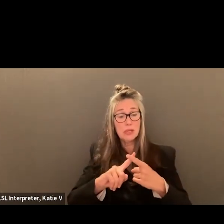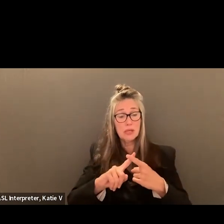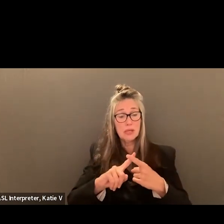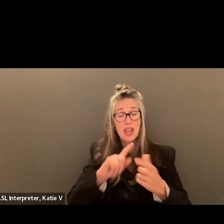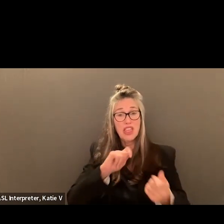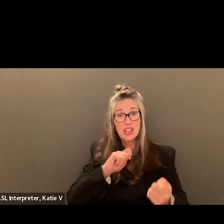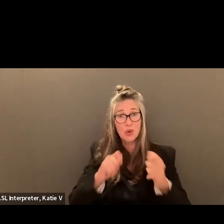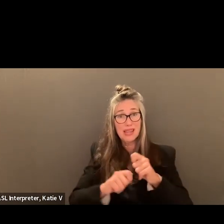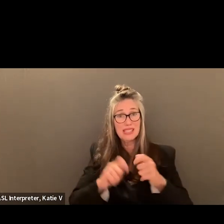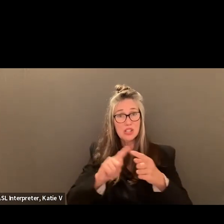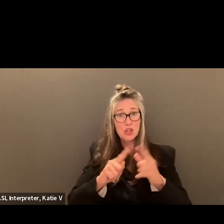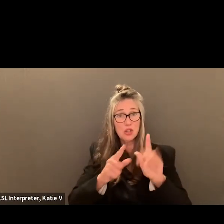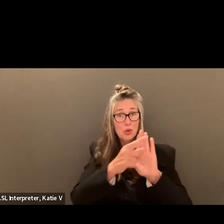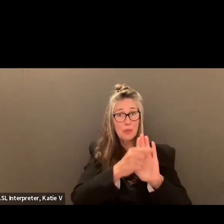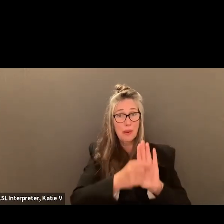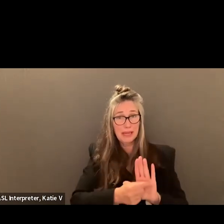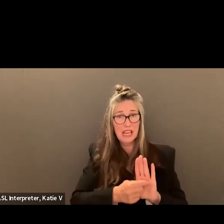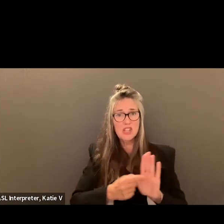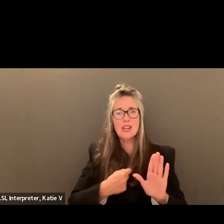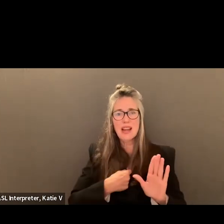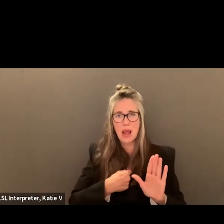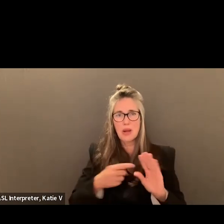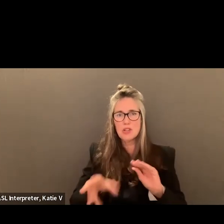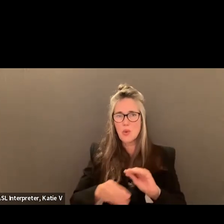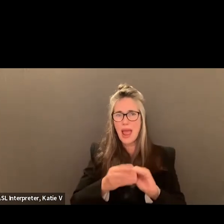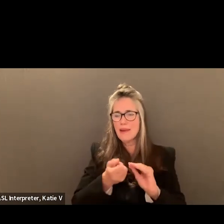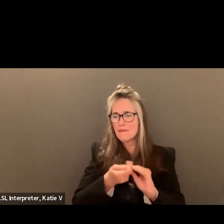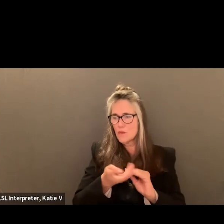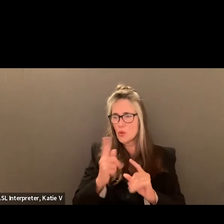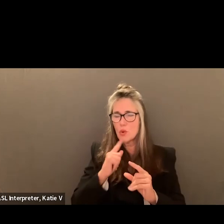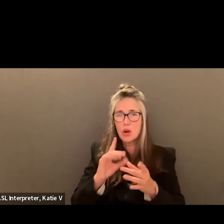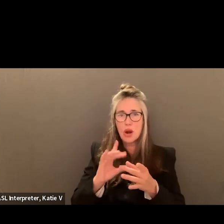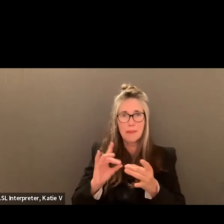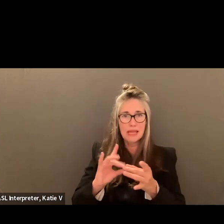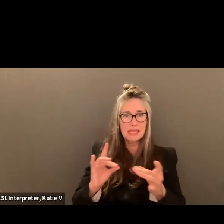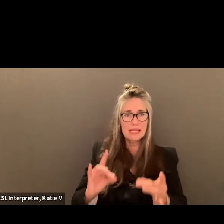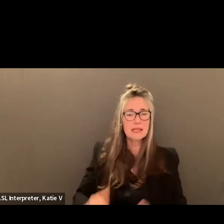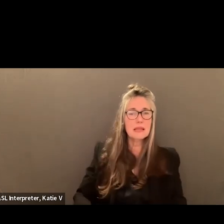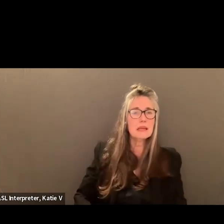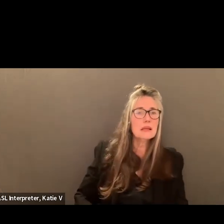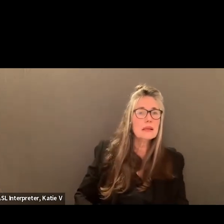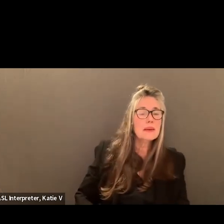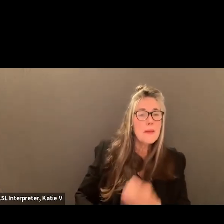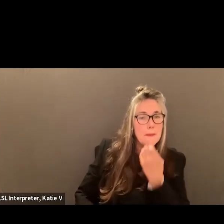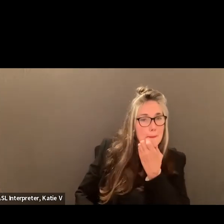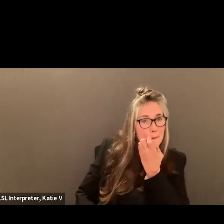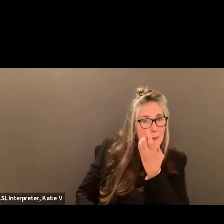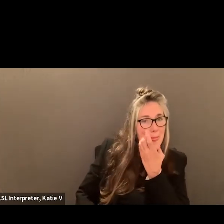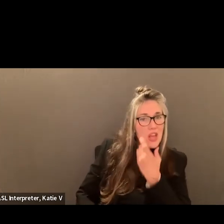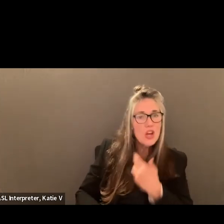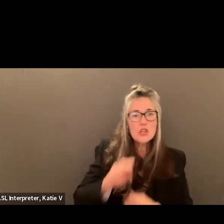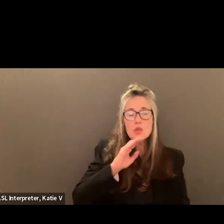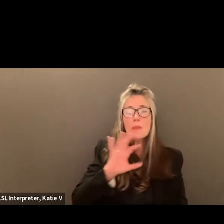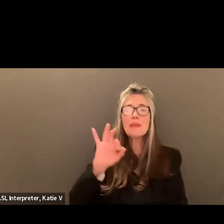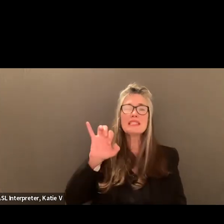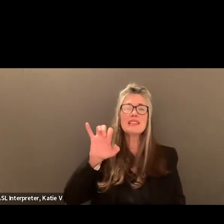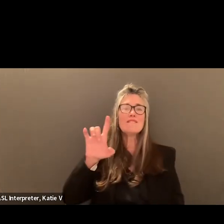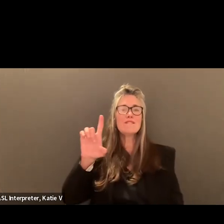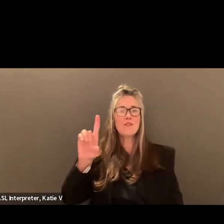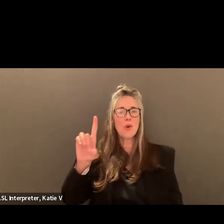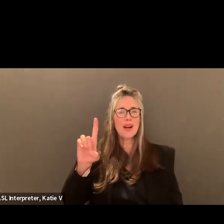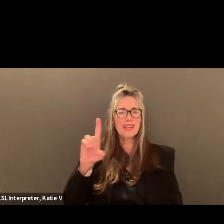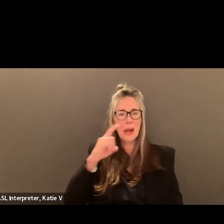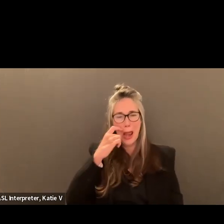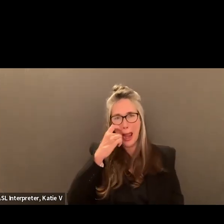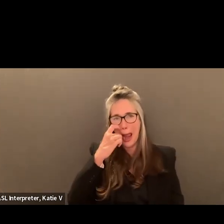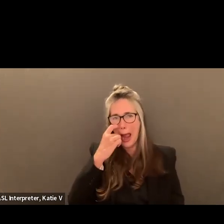Ms. Ford, did you have one for the questions for the interview? I do. I am at the risk of my tendency to micromanage stuff